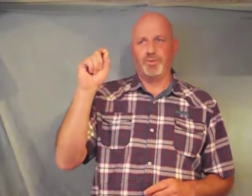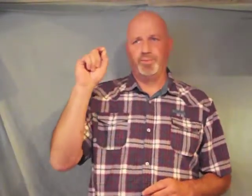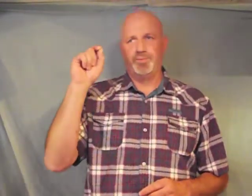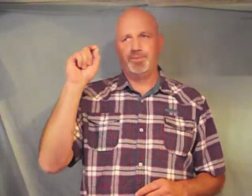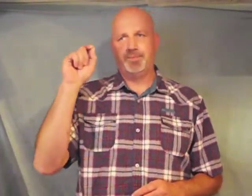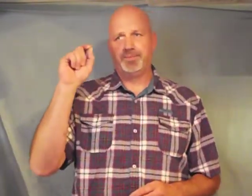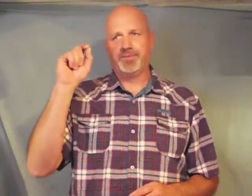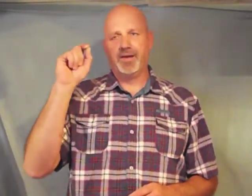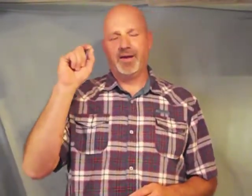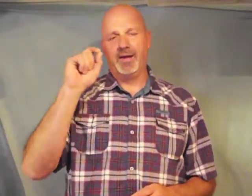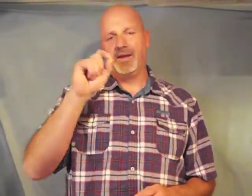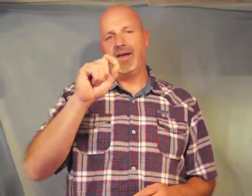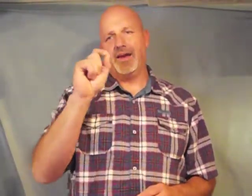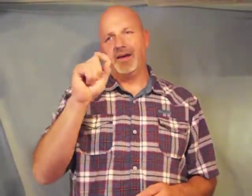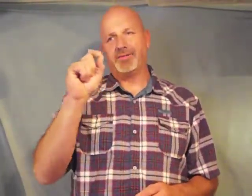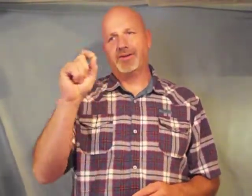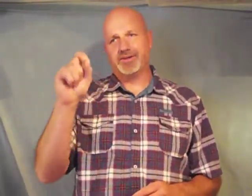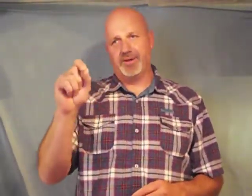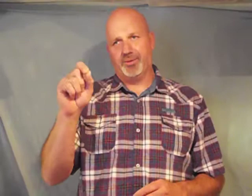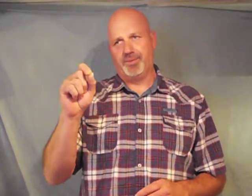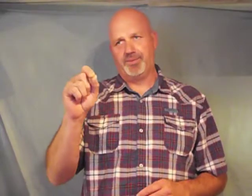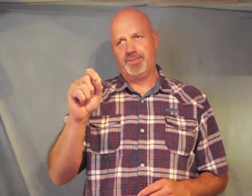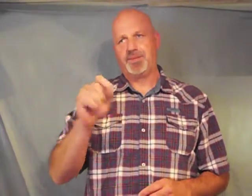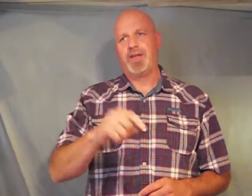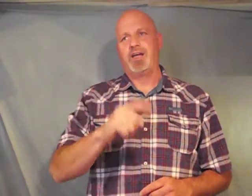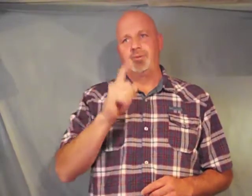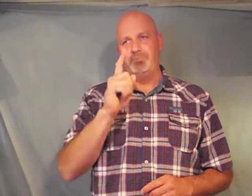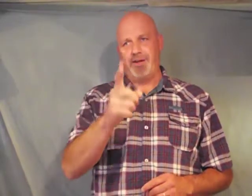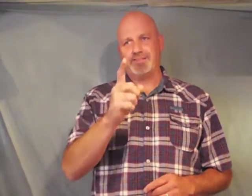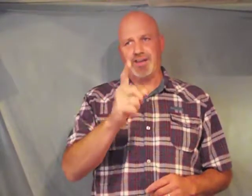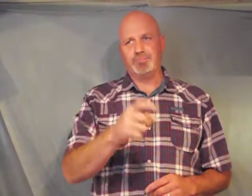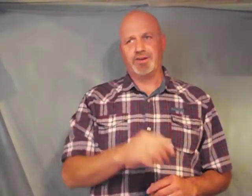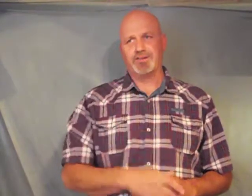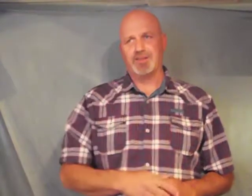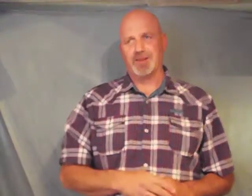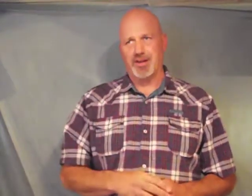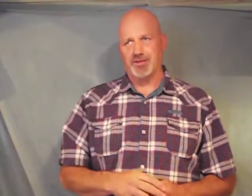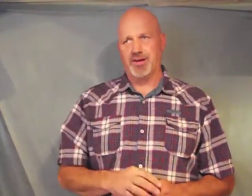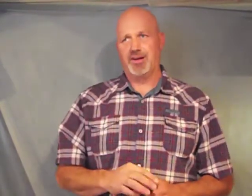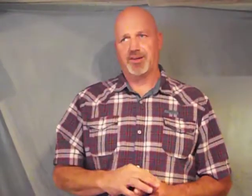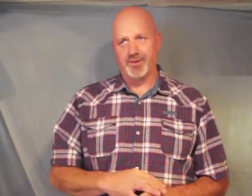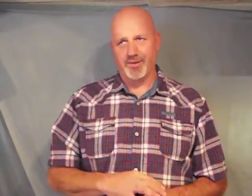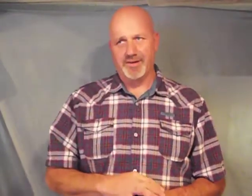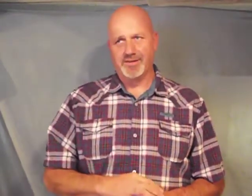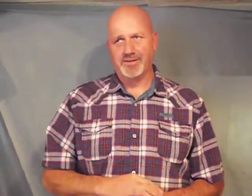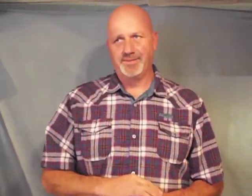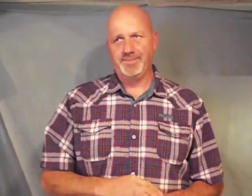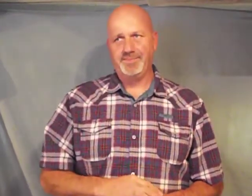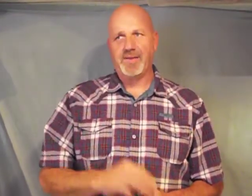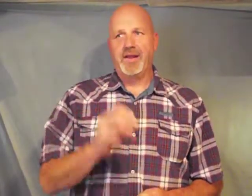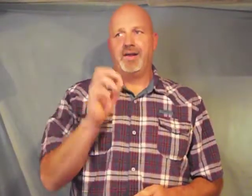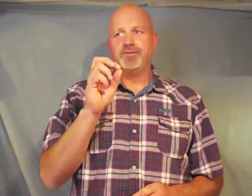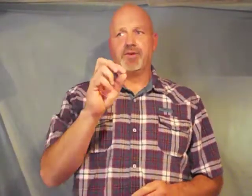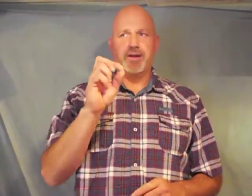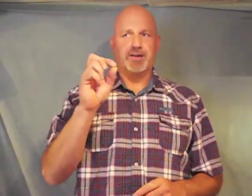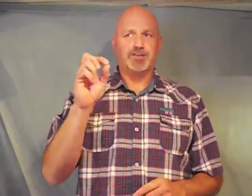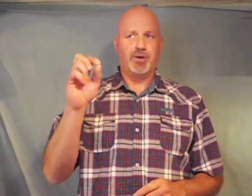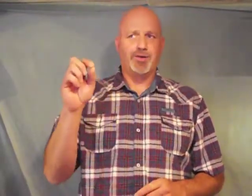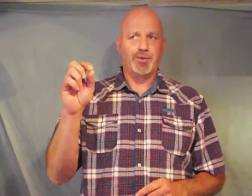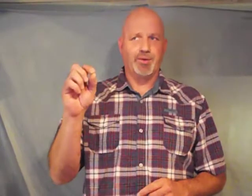let every soul be subject to the governing authorities for there is no authority